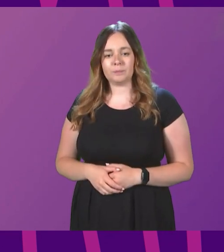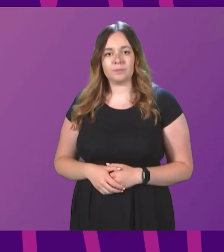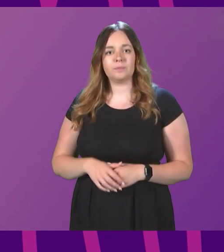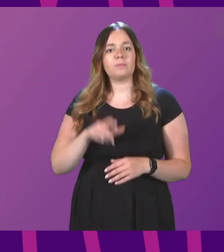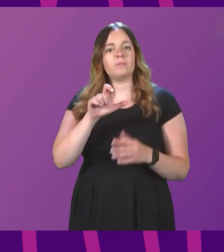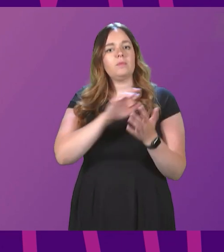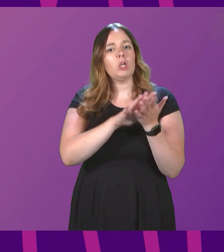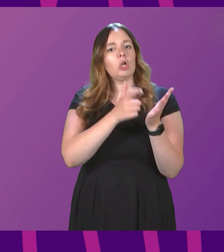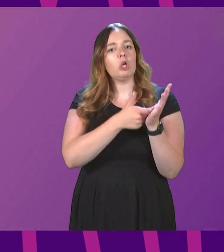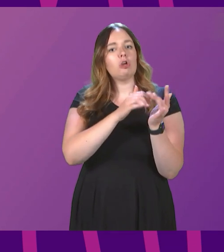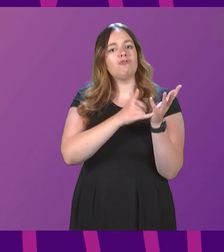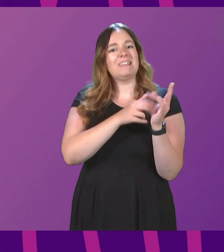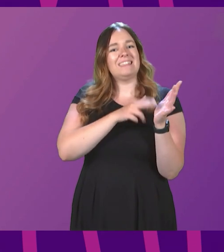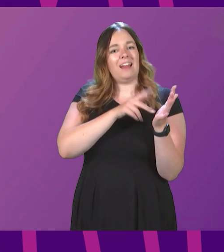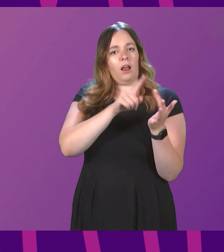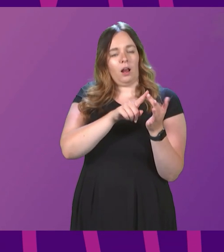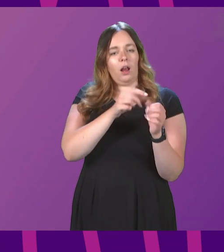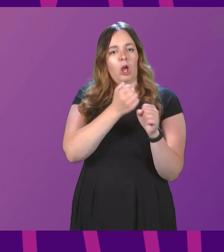Christine Graham.